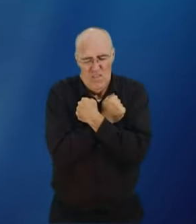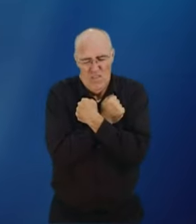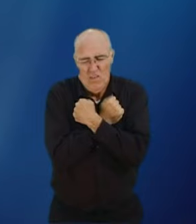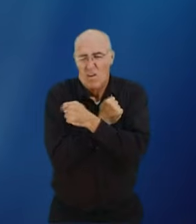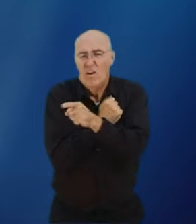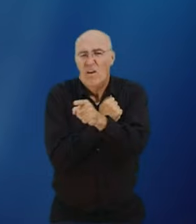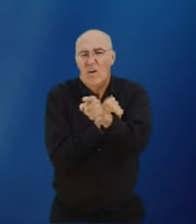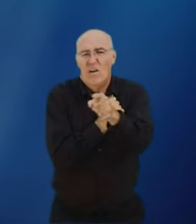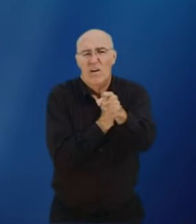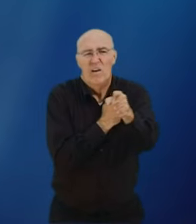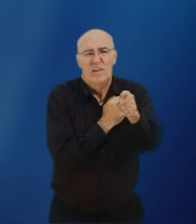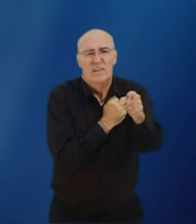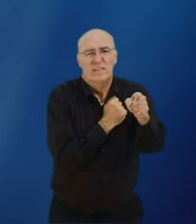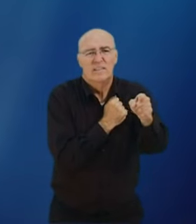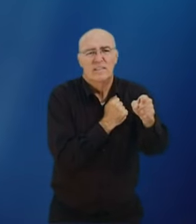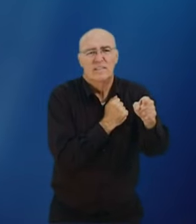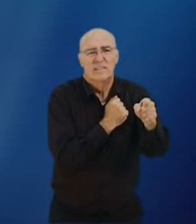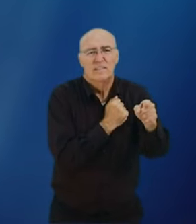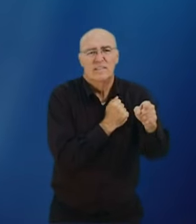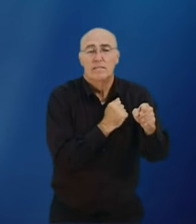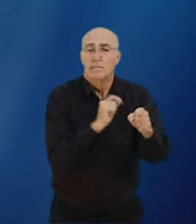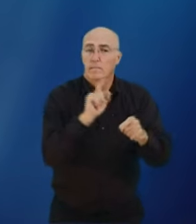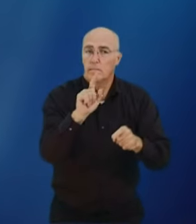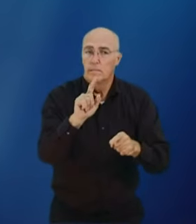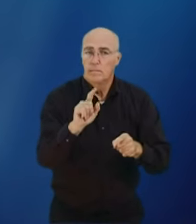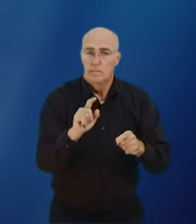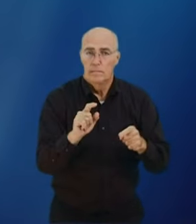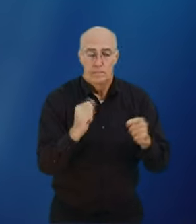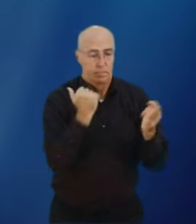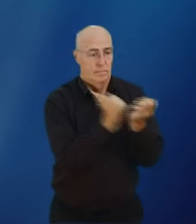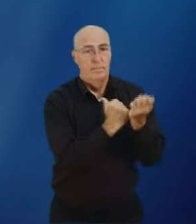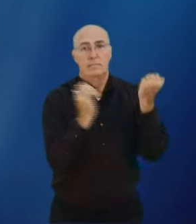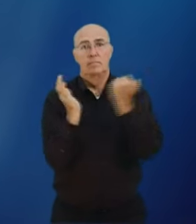and Jesus still loved the world